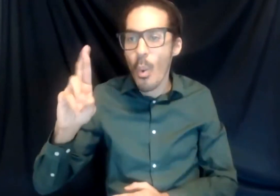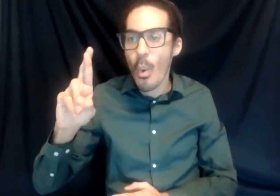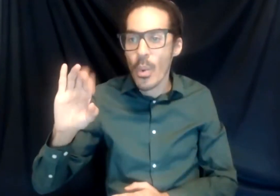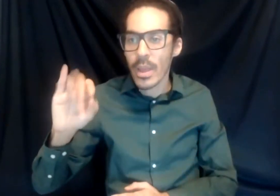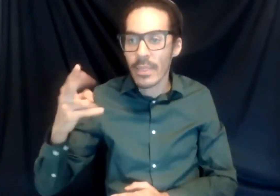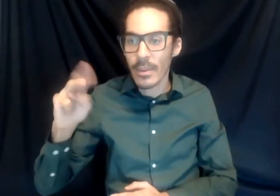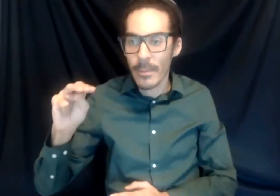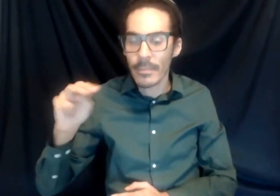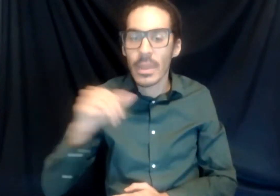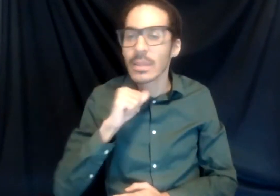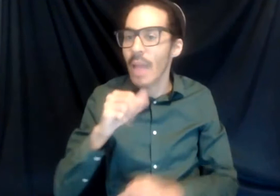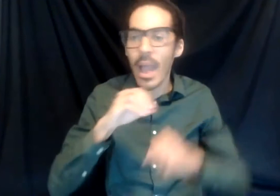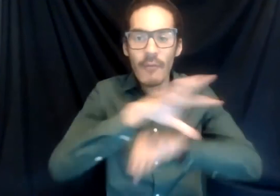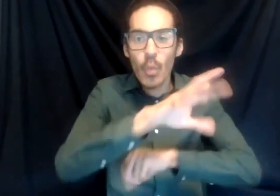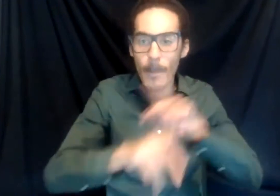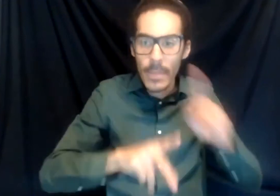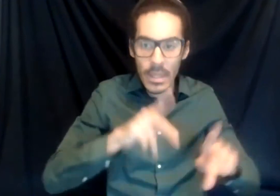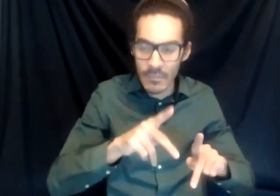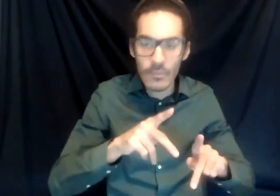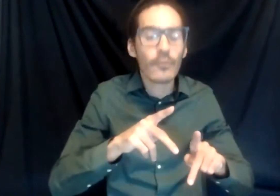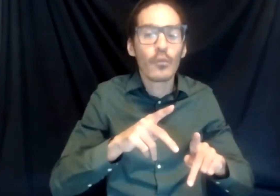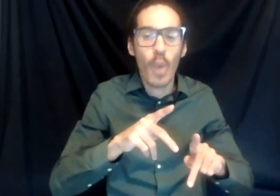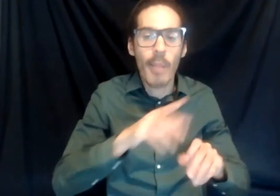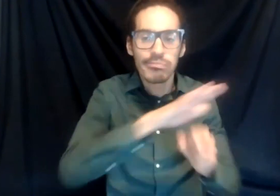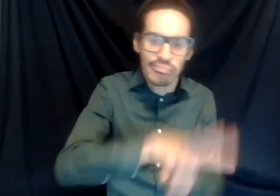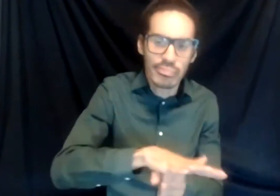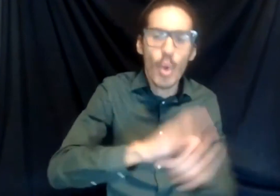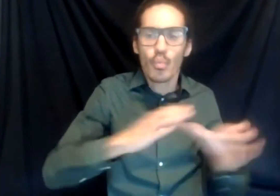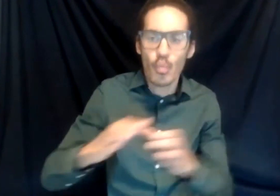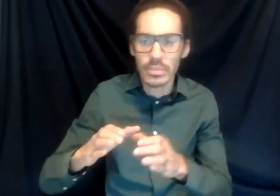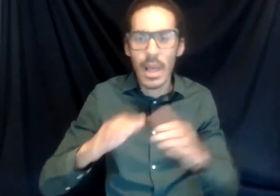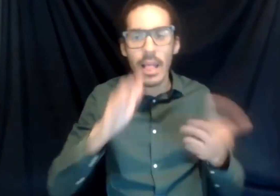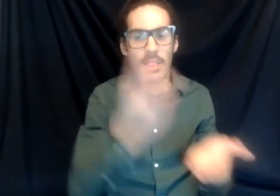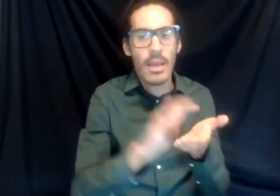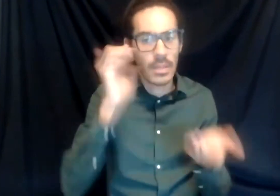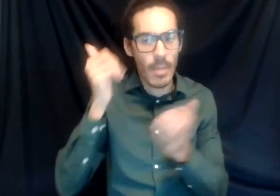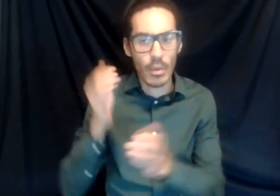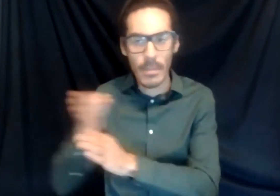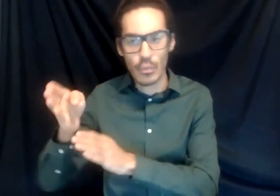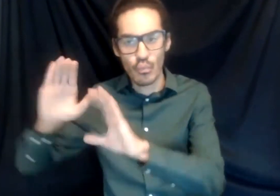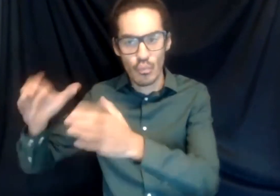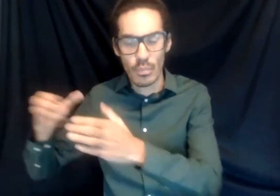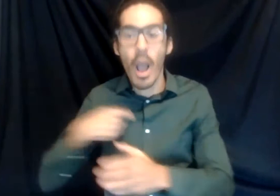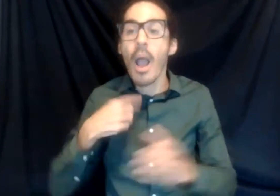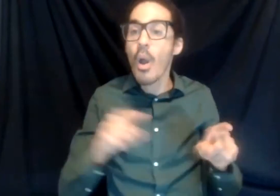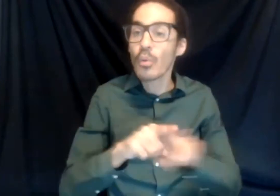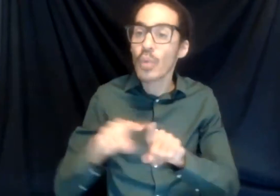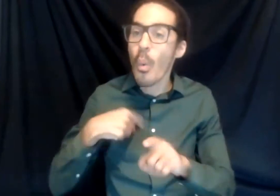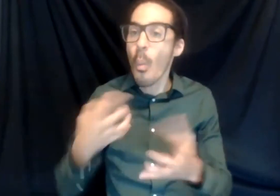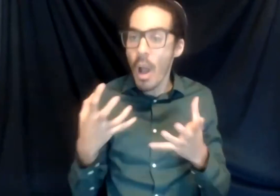affect people from disaffected groups a lot less. And I also want to be a professor because I really like teaching. So that's kind of what my